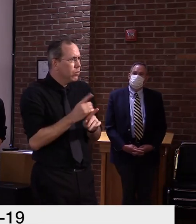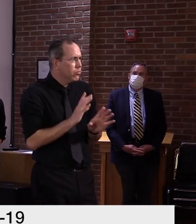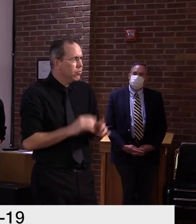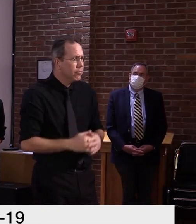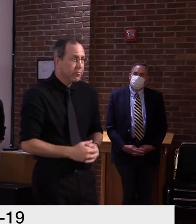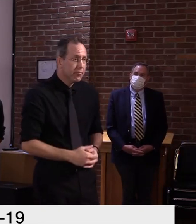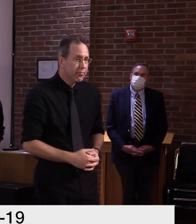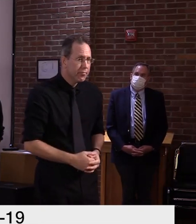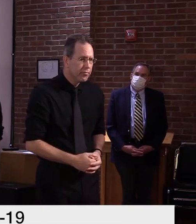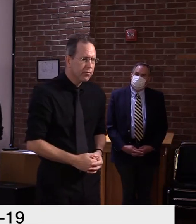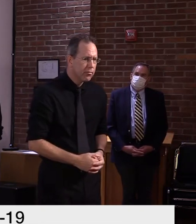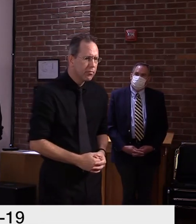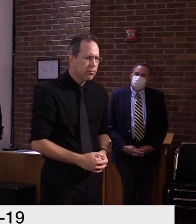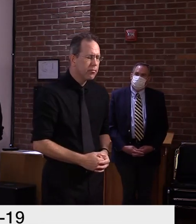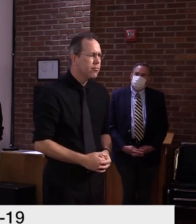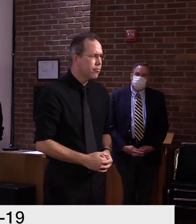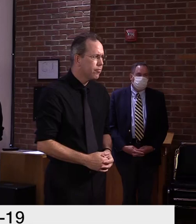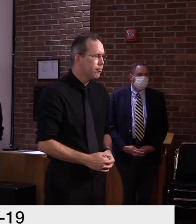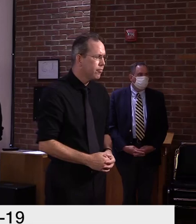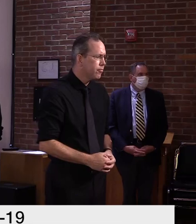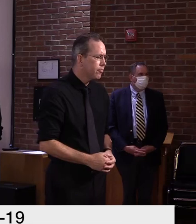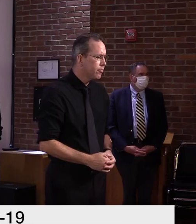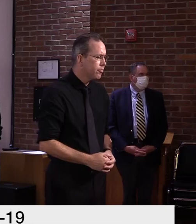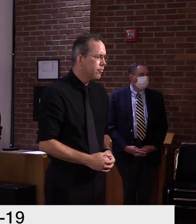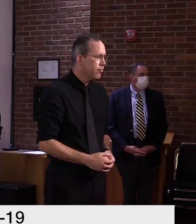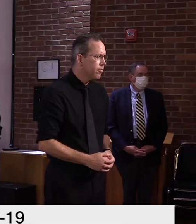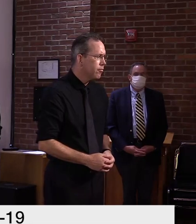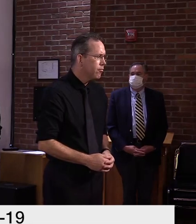data, which is confirmed cases. All right, thank you.